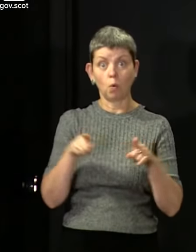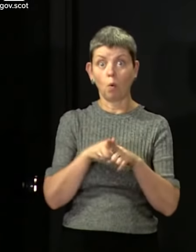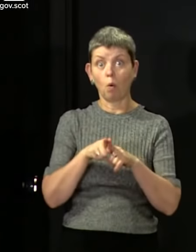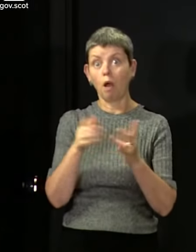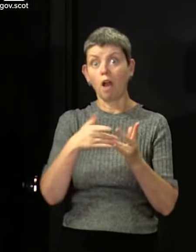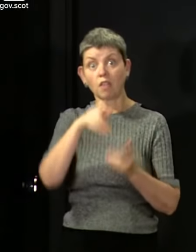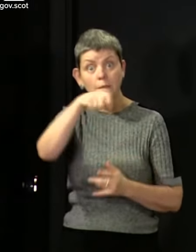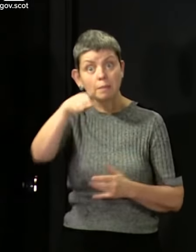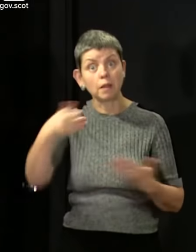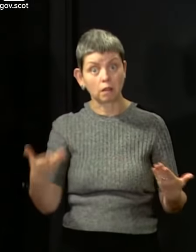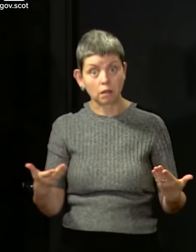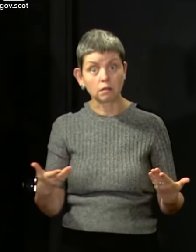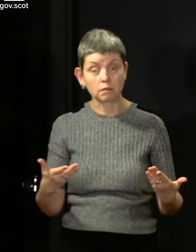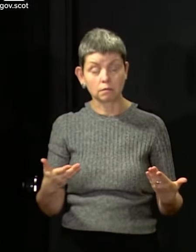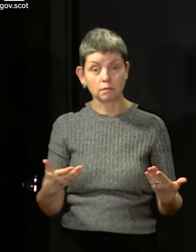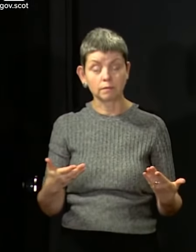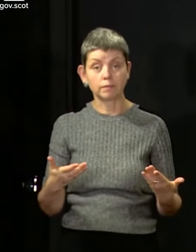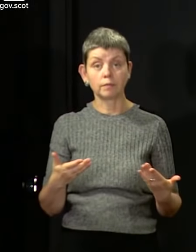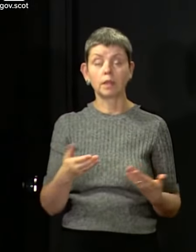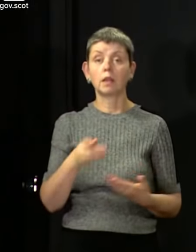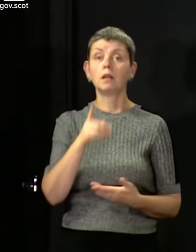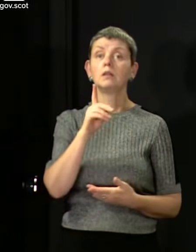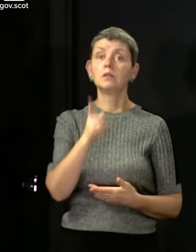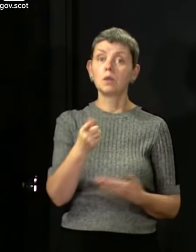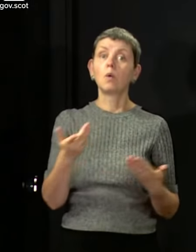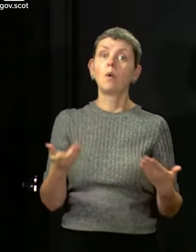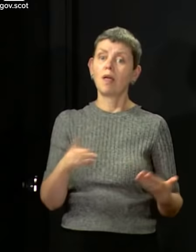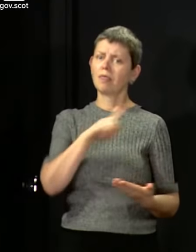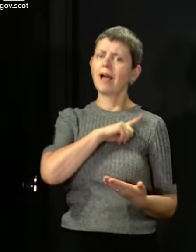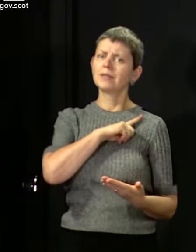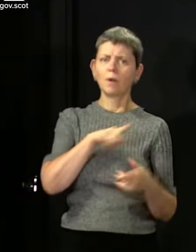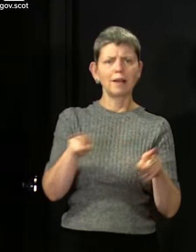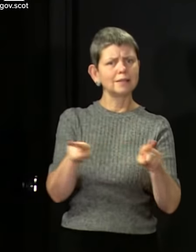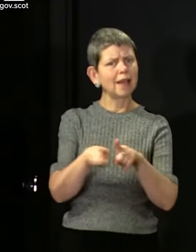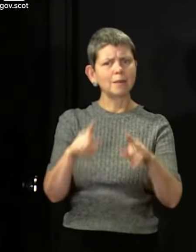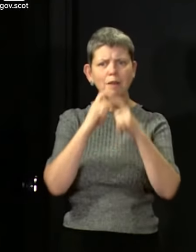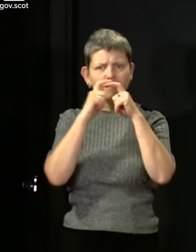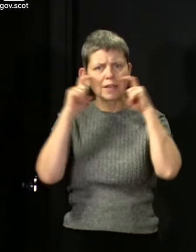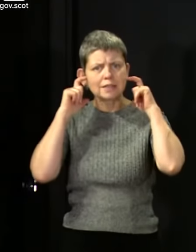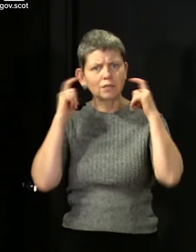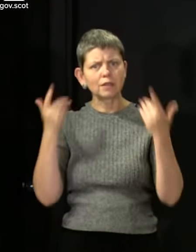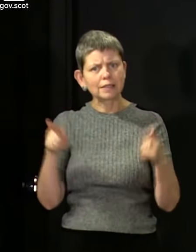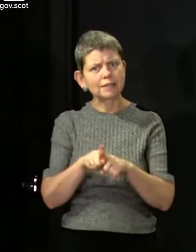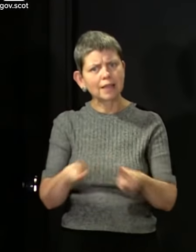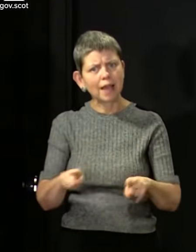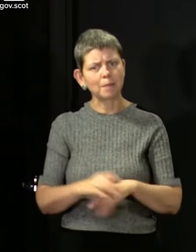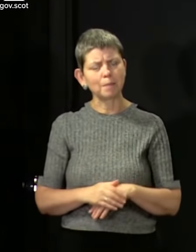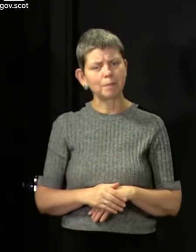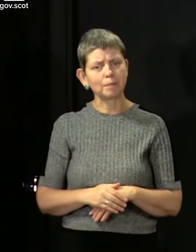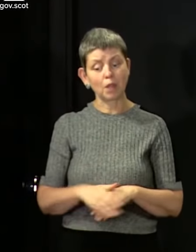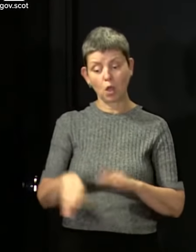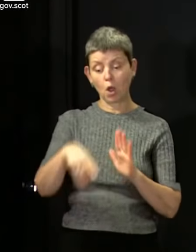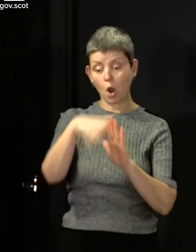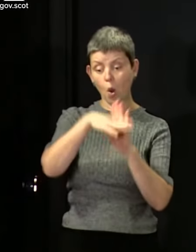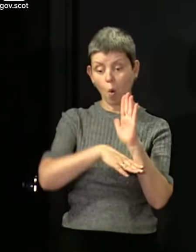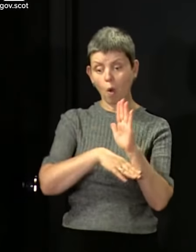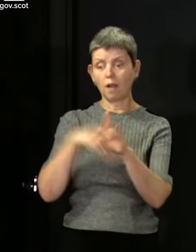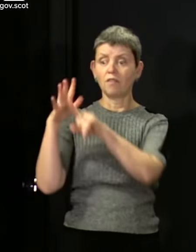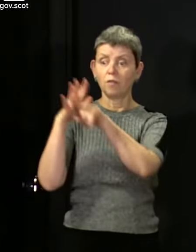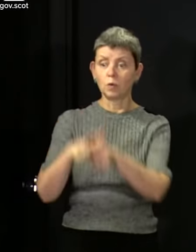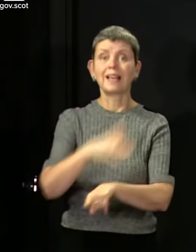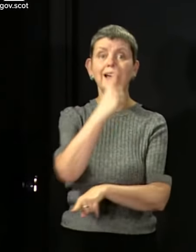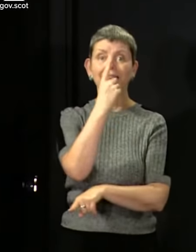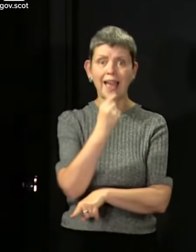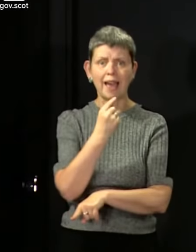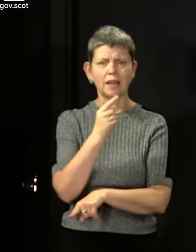flying about the car without a seatbelt on. So that's why we should all wear face coverings. The law can enforce it, but don't make